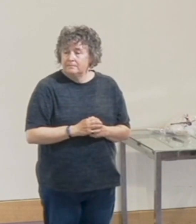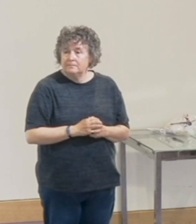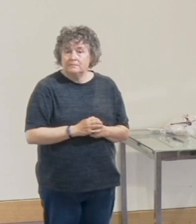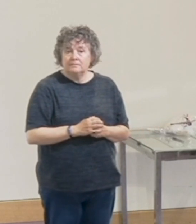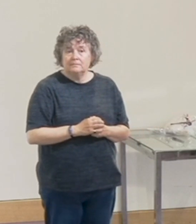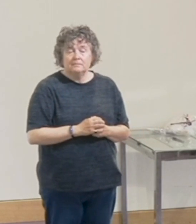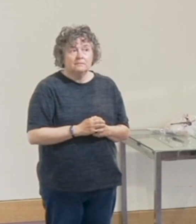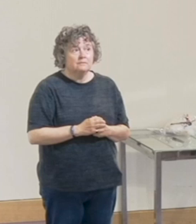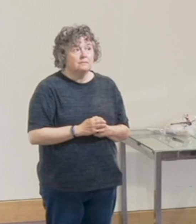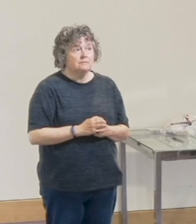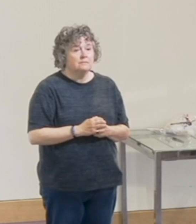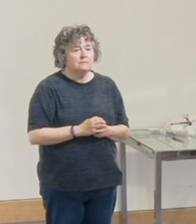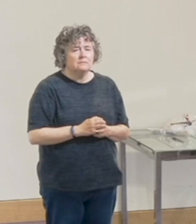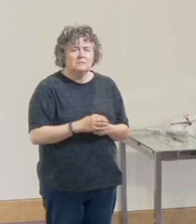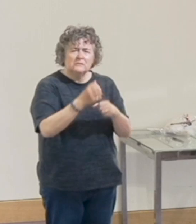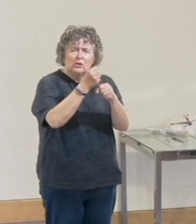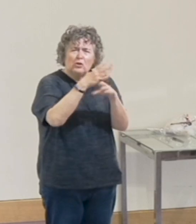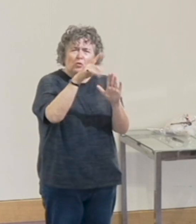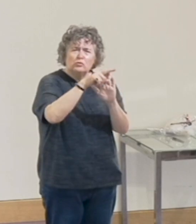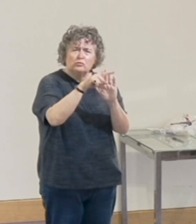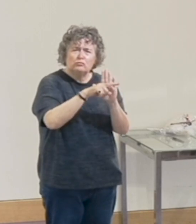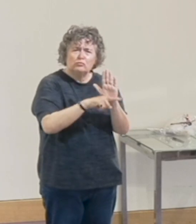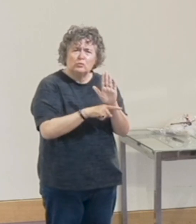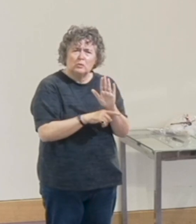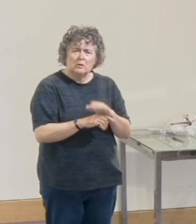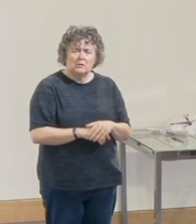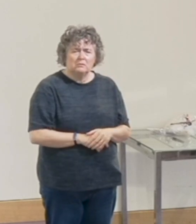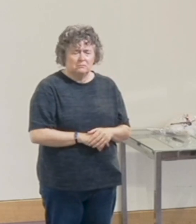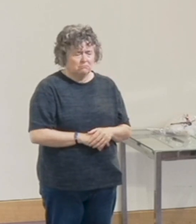So, what about these golden rules? What about rules?